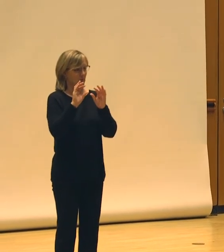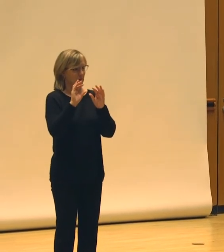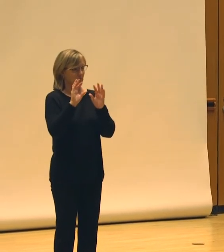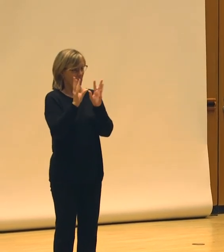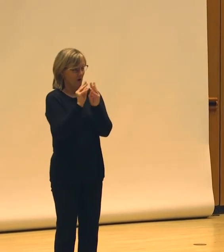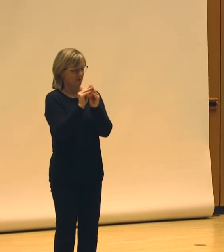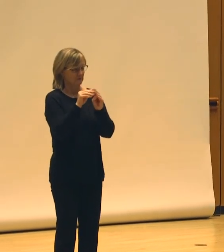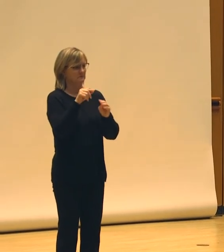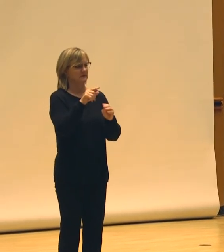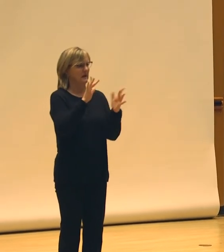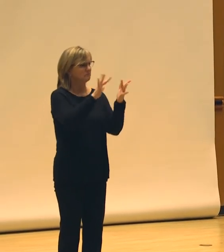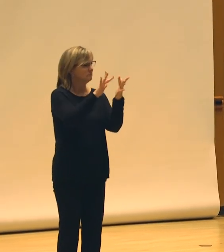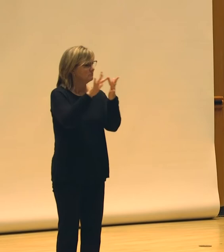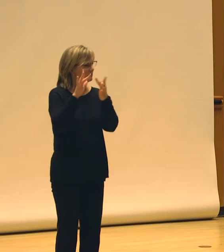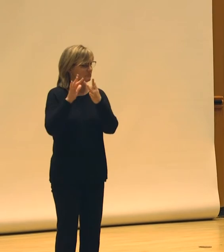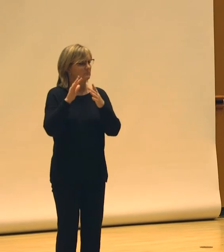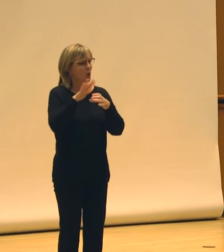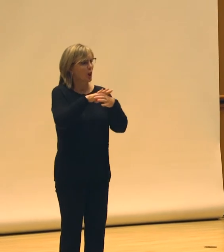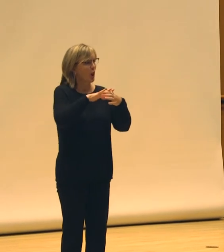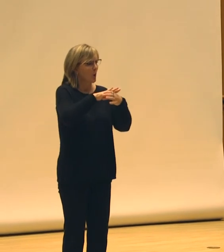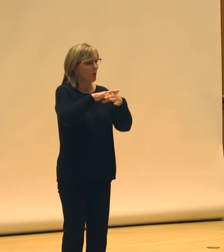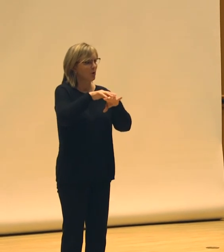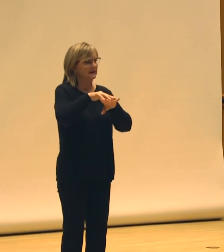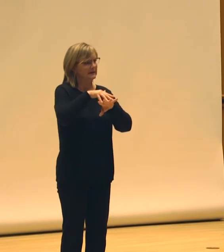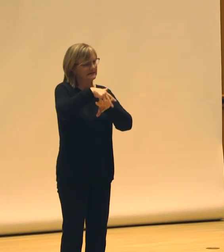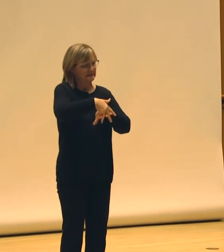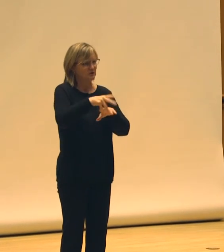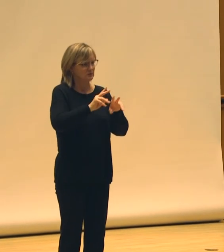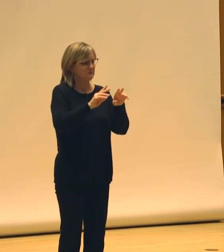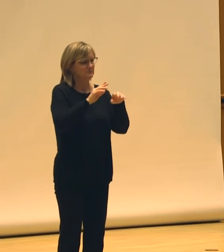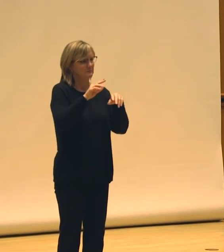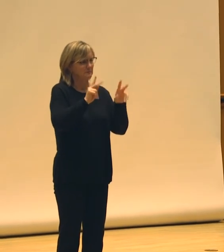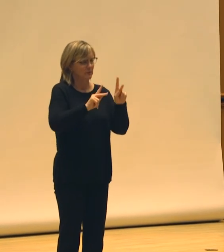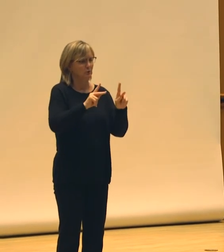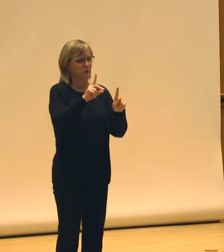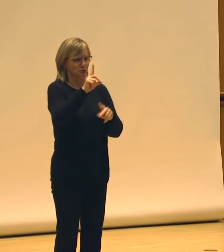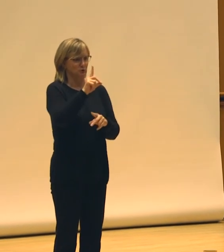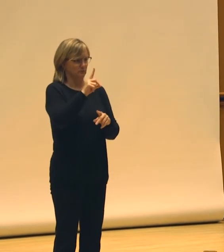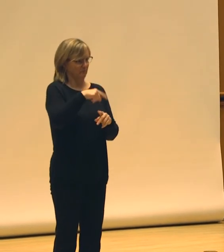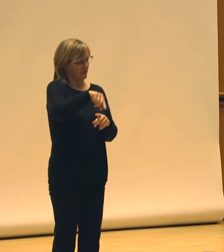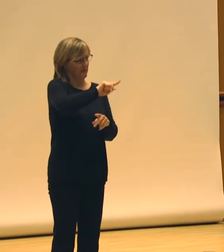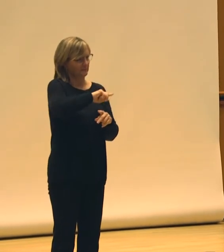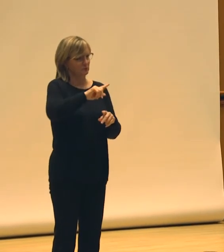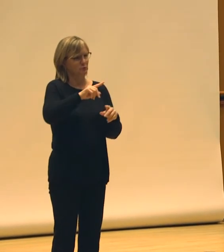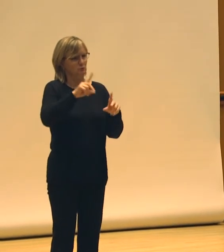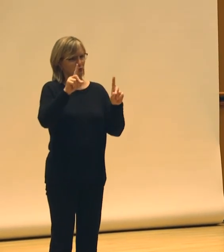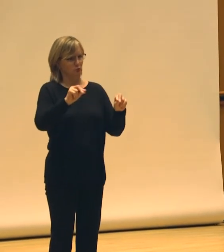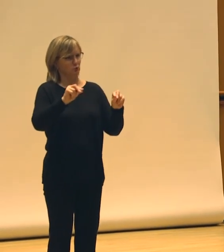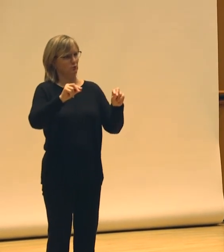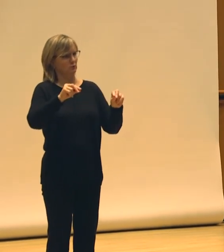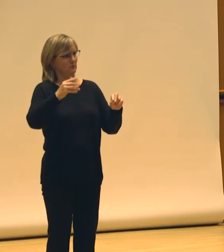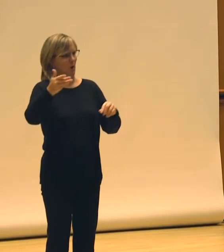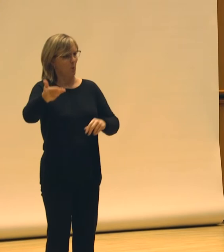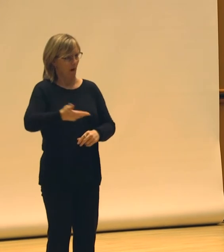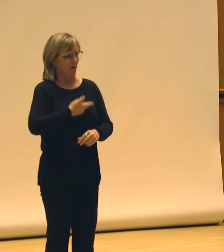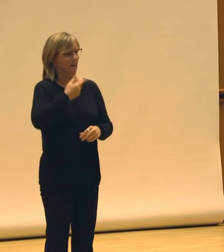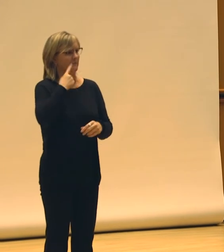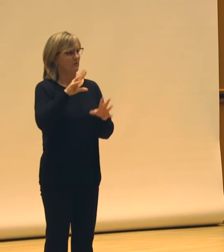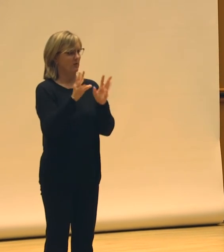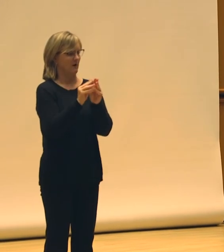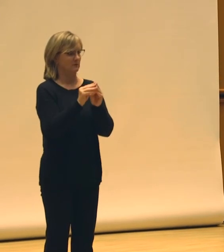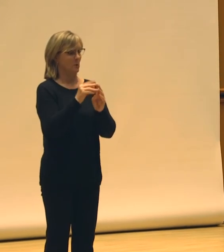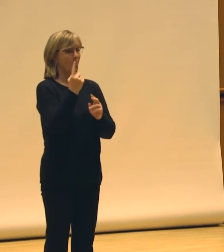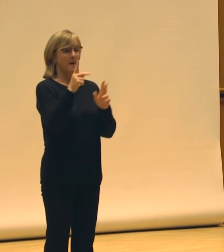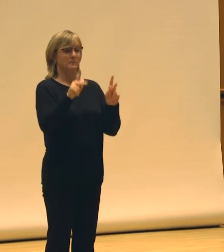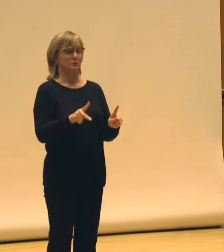gotten in touch with some local indigenous folks to do a welcome at the beginning of the conference. And one of the people that did